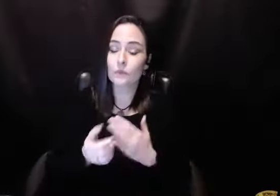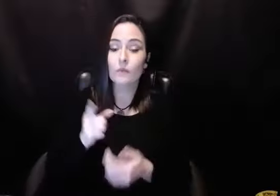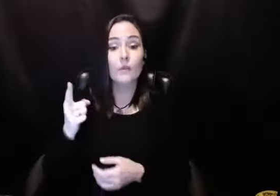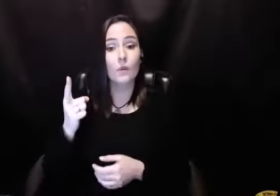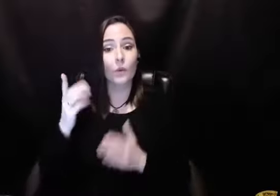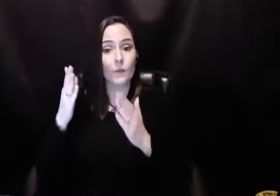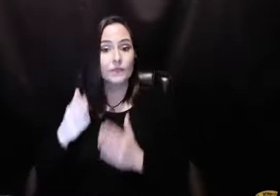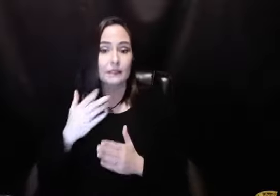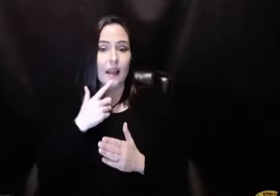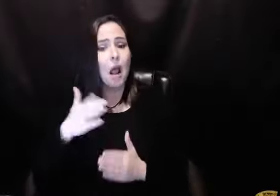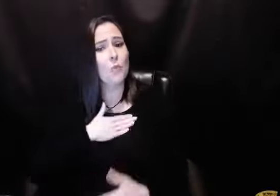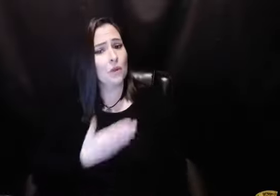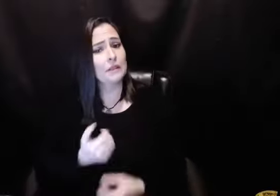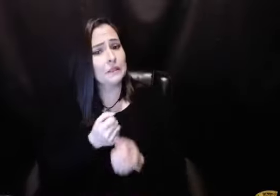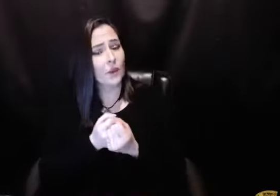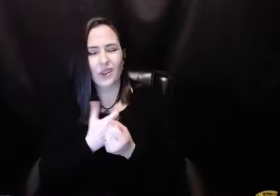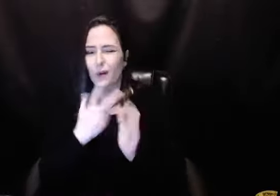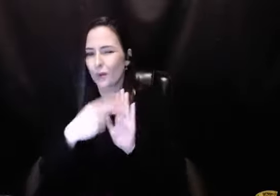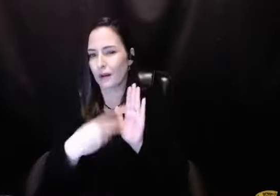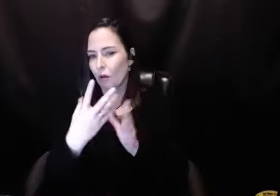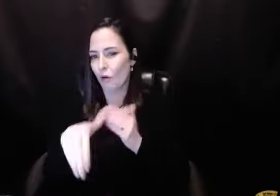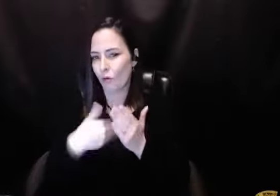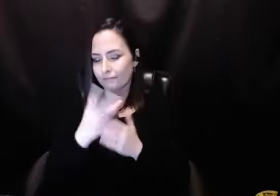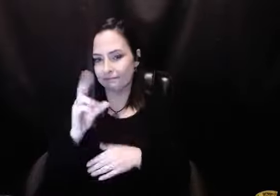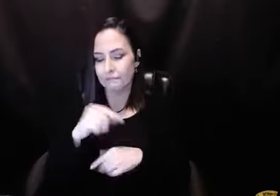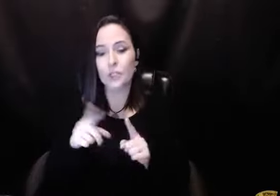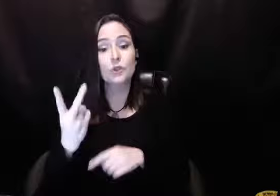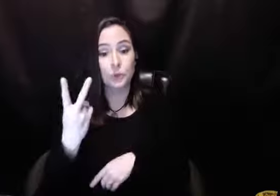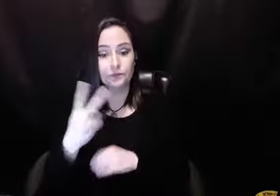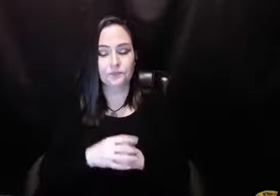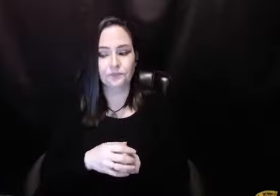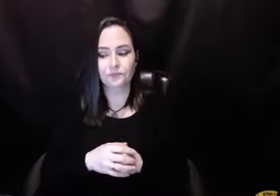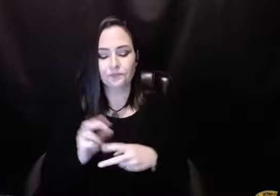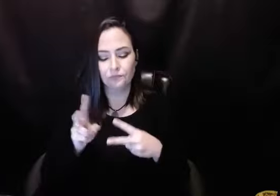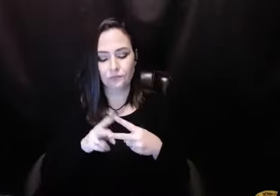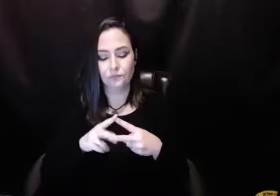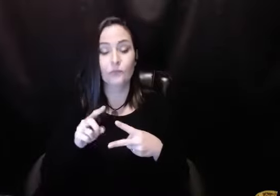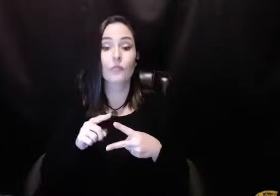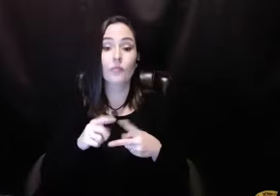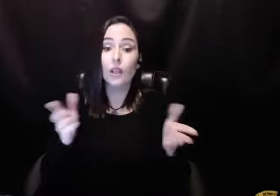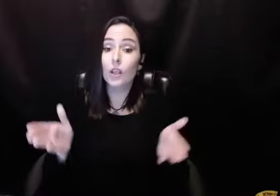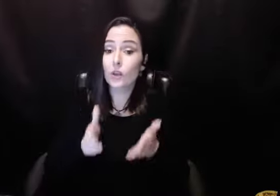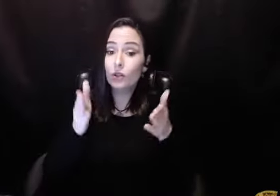very crystal clear to do. And she said, what I'm willing to do as a sponsor. I'm not going to read the whole thing. I just want to do two of them.